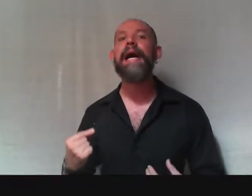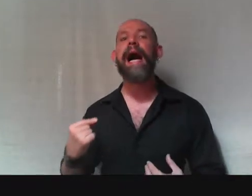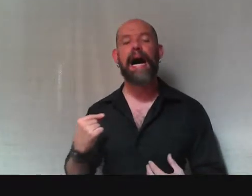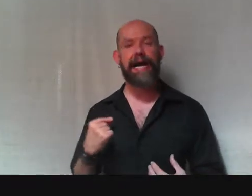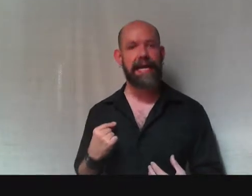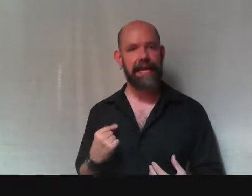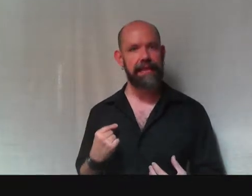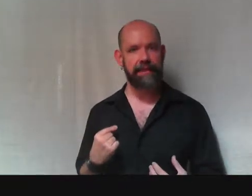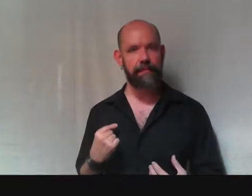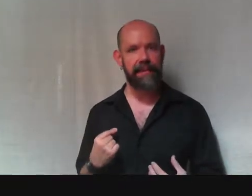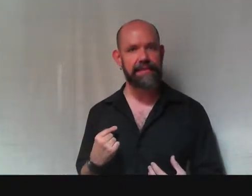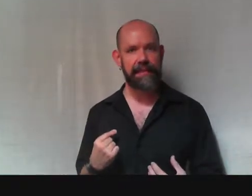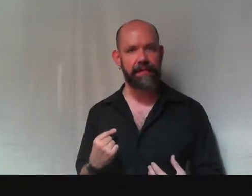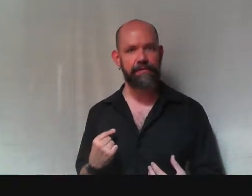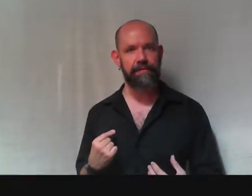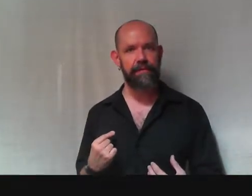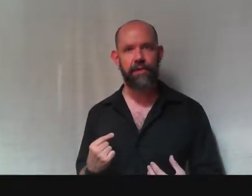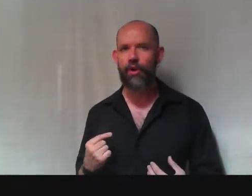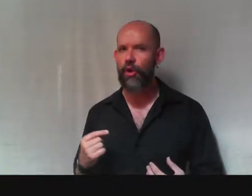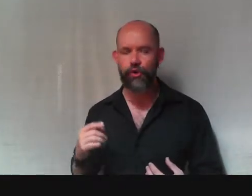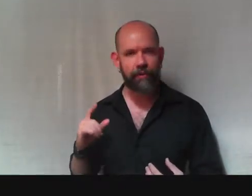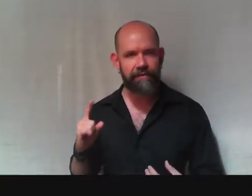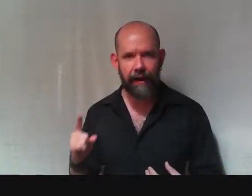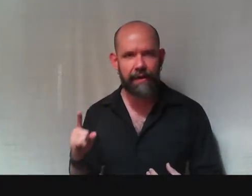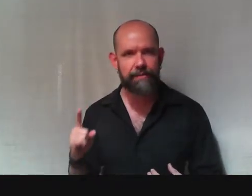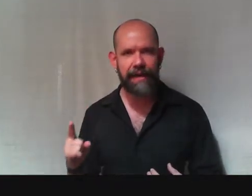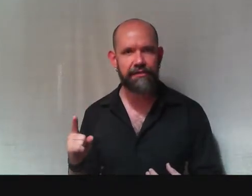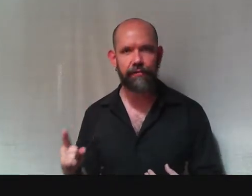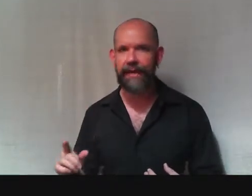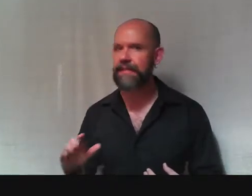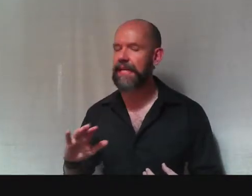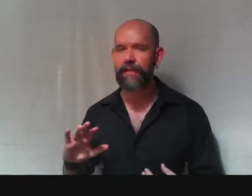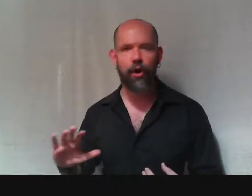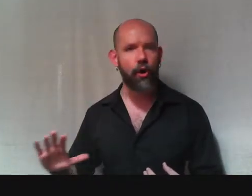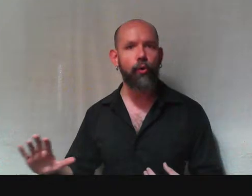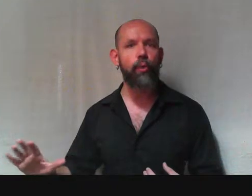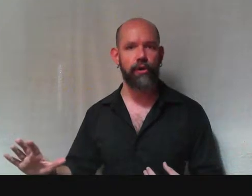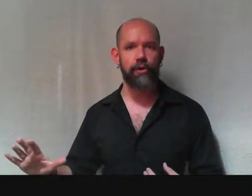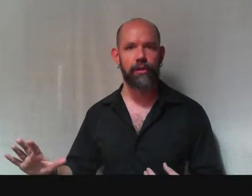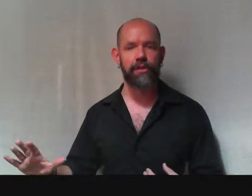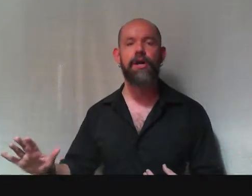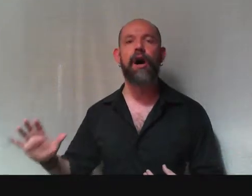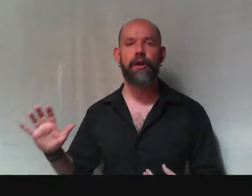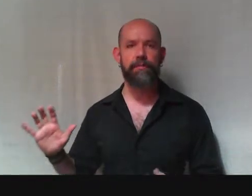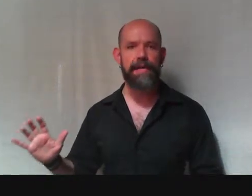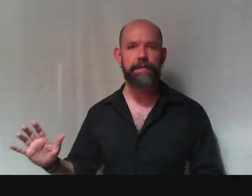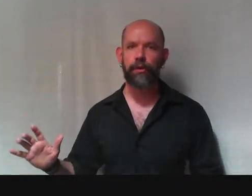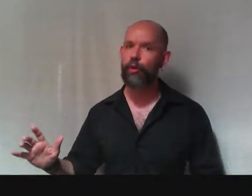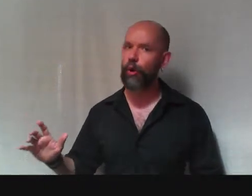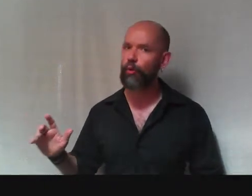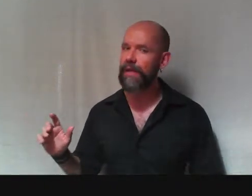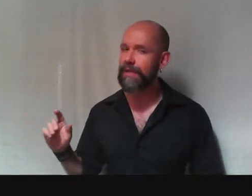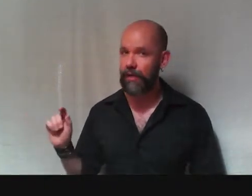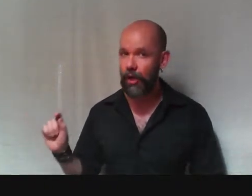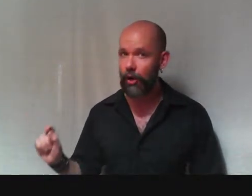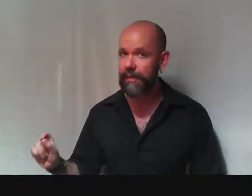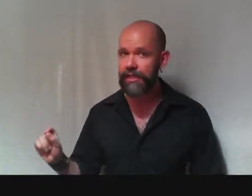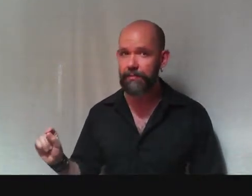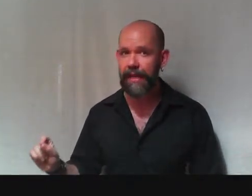I can't think for myself. Your very best friends in the whole world are the people who are willing to calmly explain